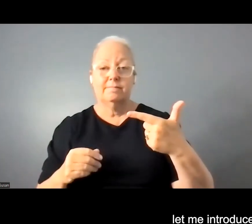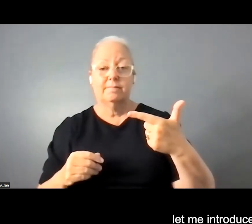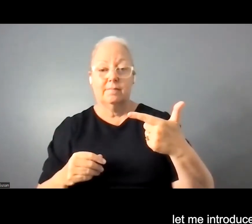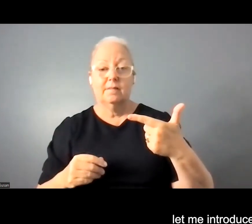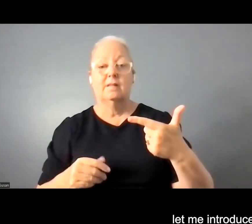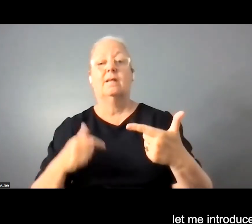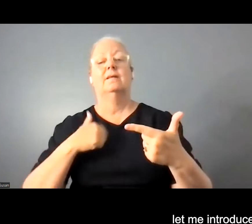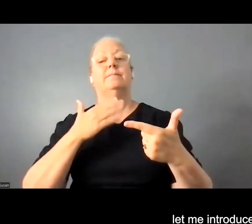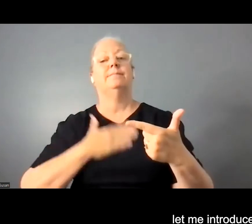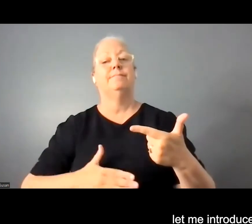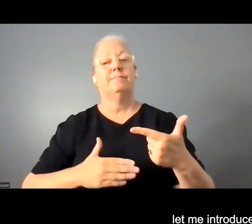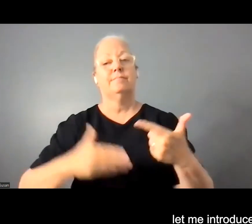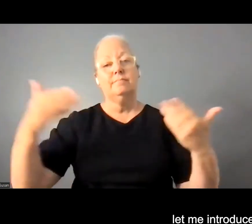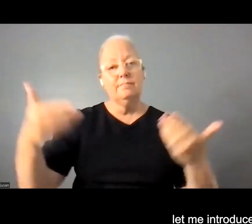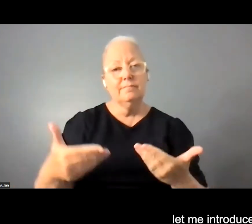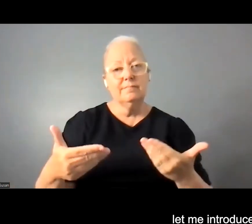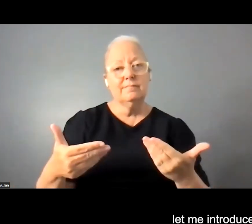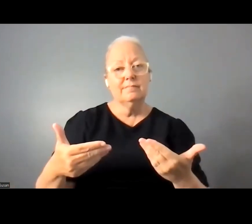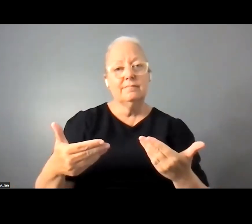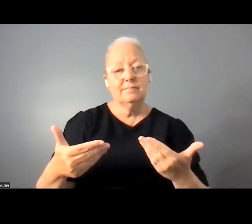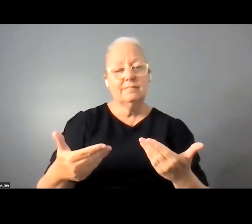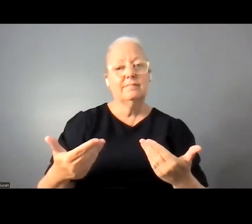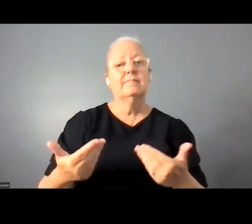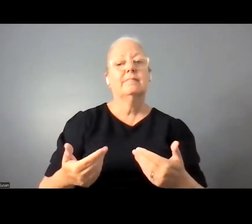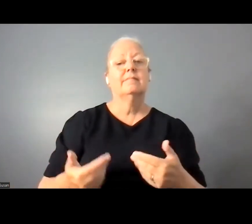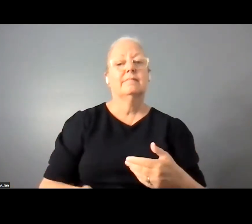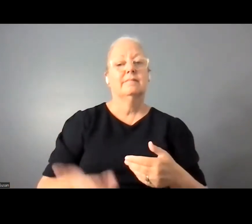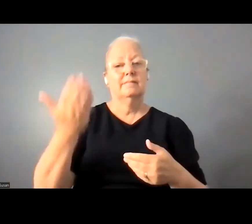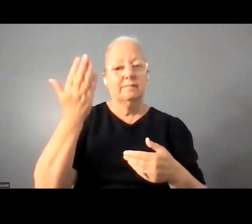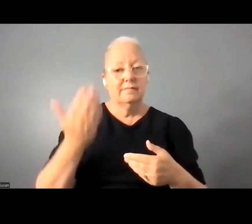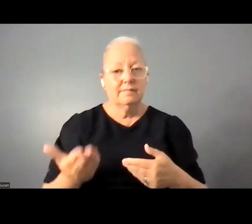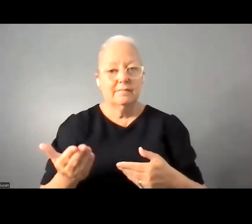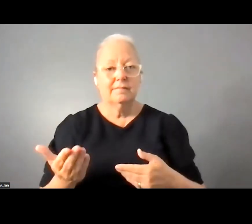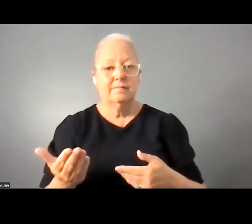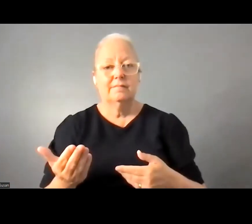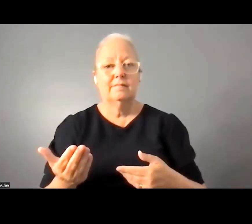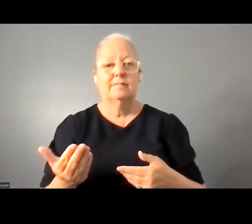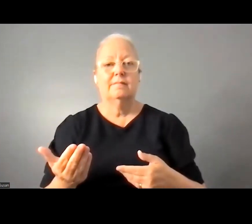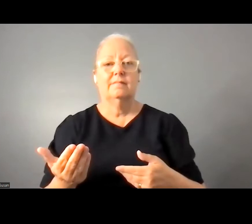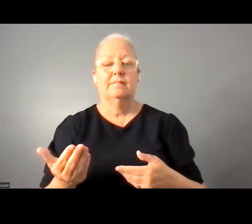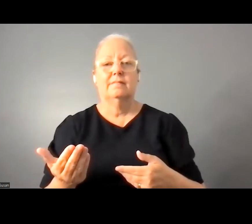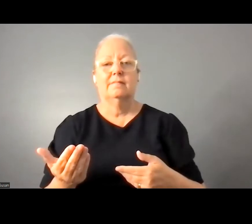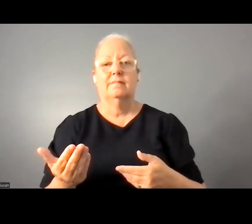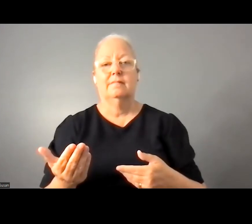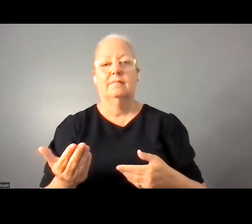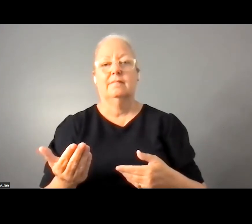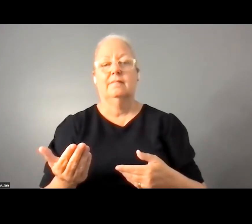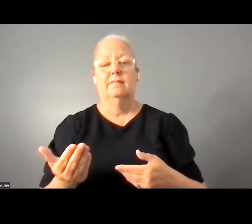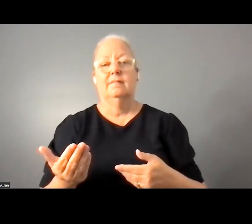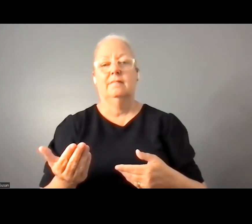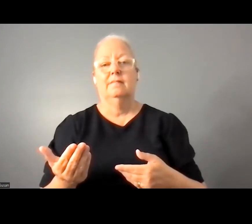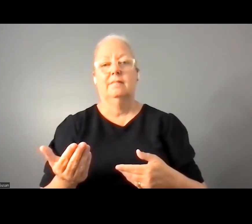Shruti Lata Shing and Asha Petal. Shruti Lata Shing is 28